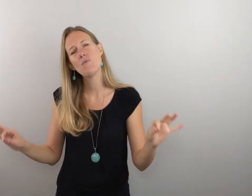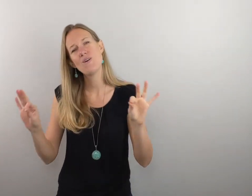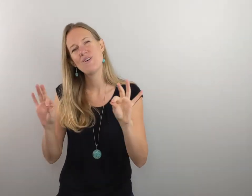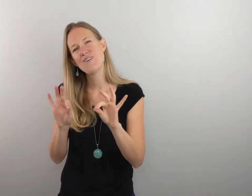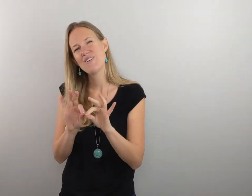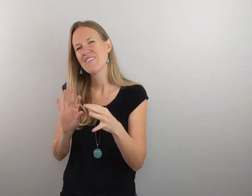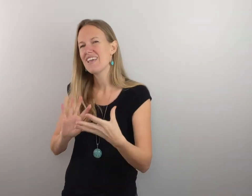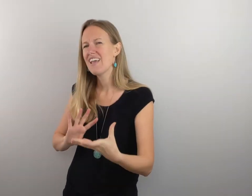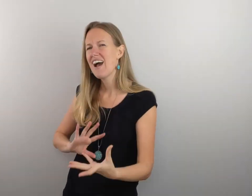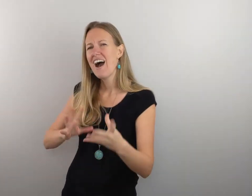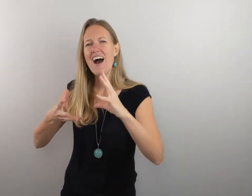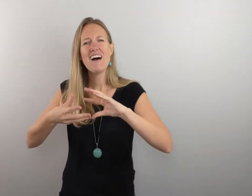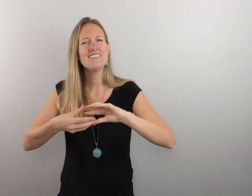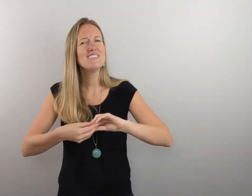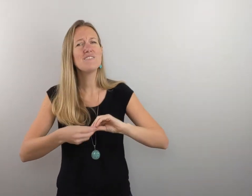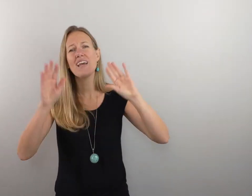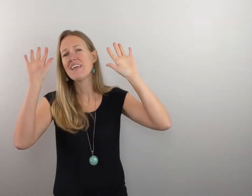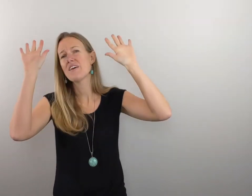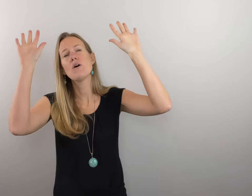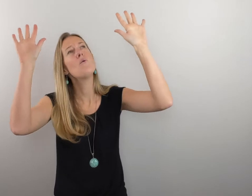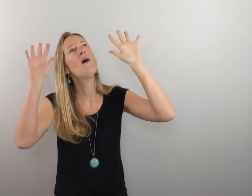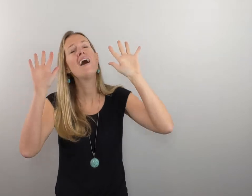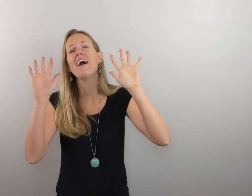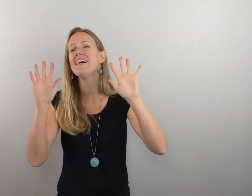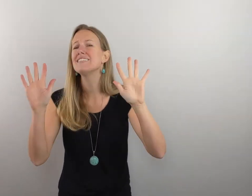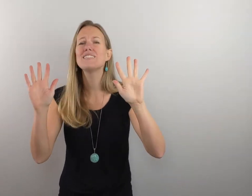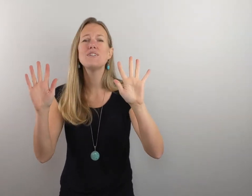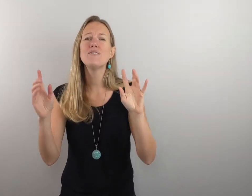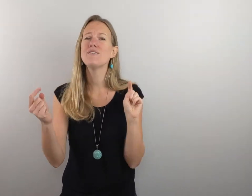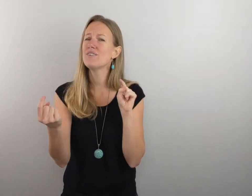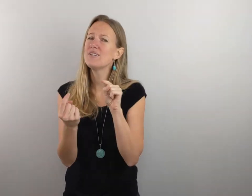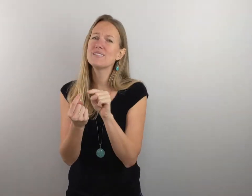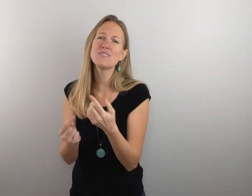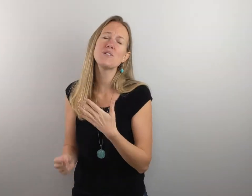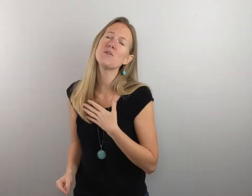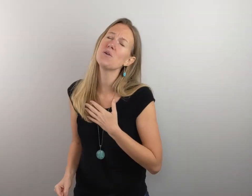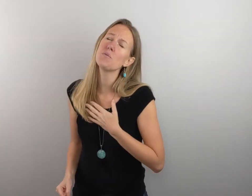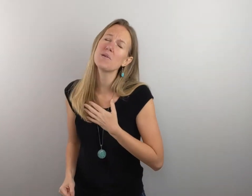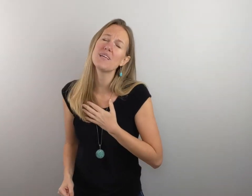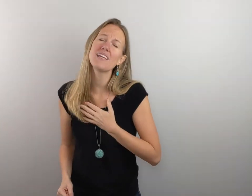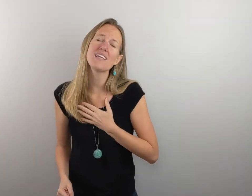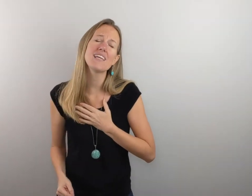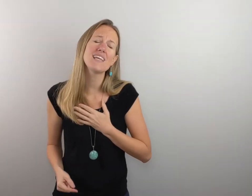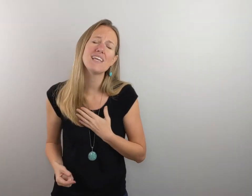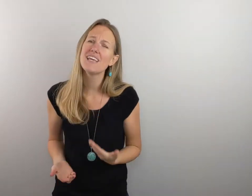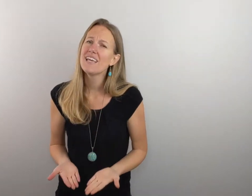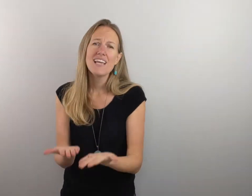work, all together wonderful too. You're wonderful to me.